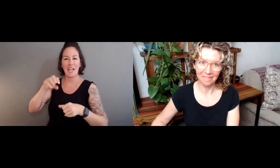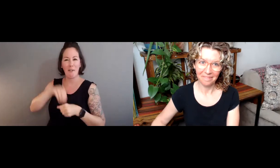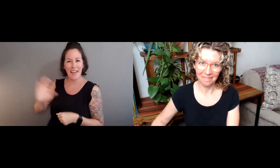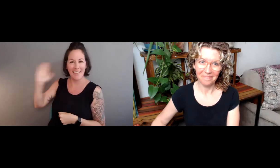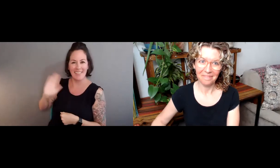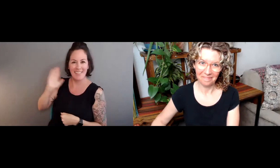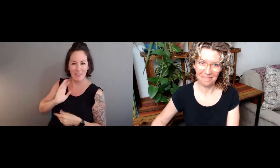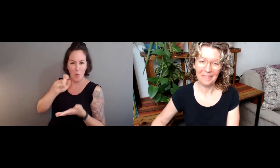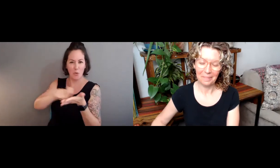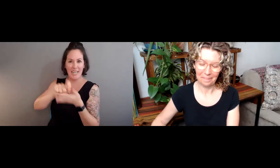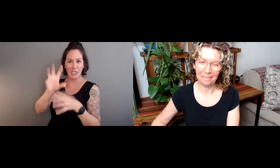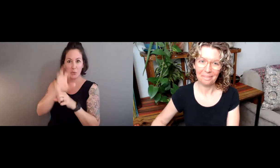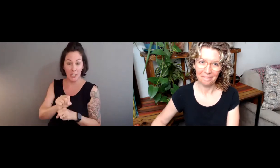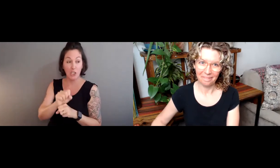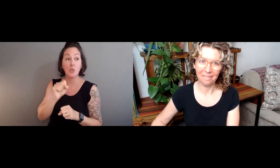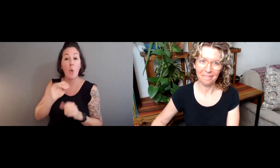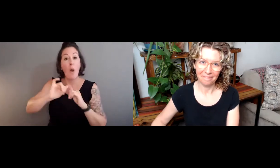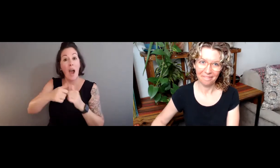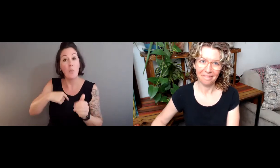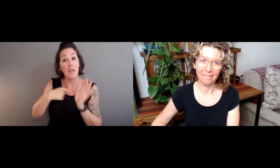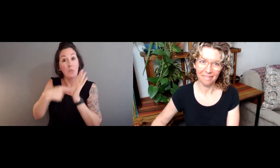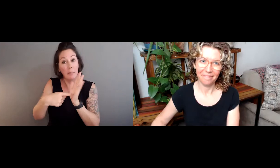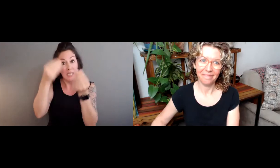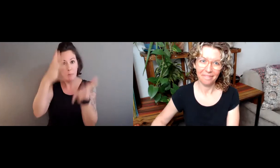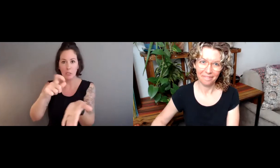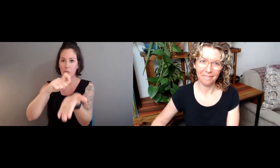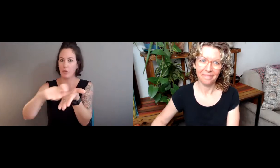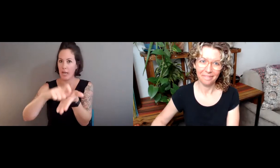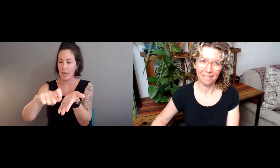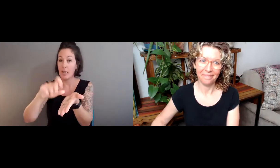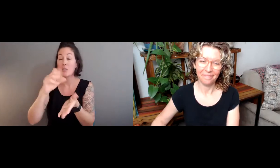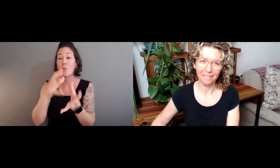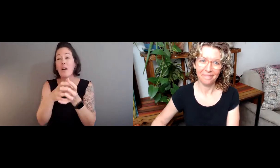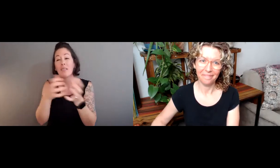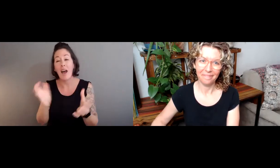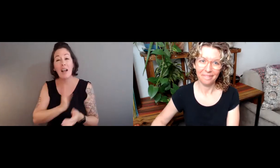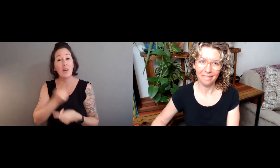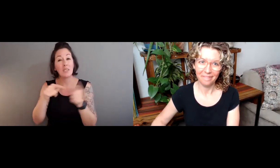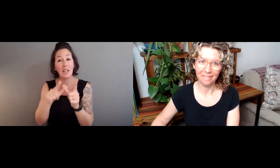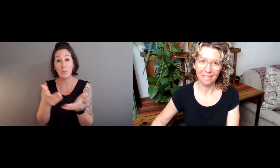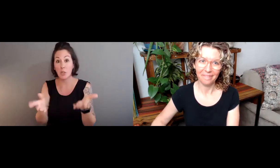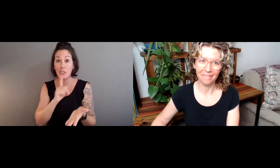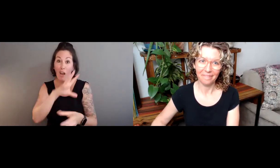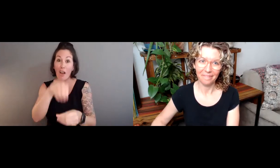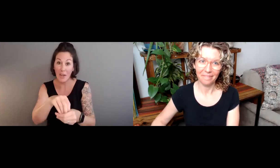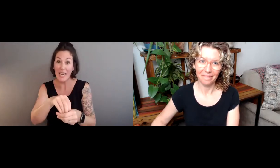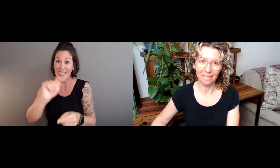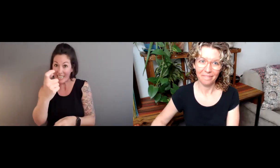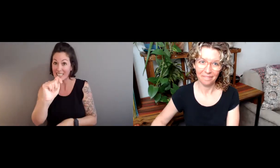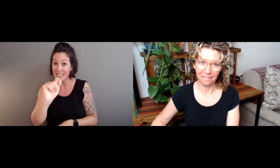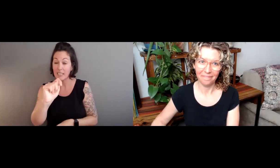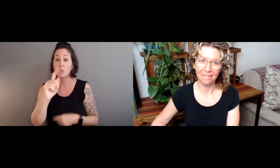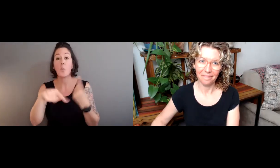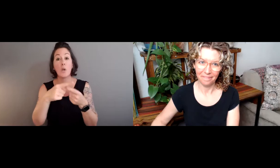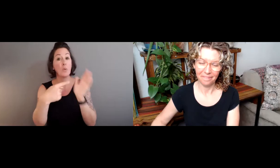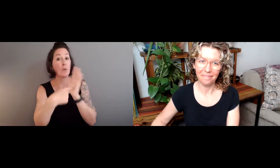change some technical limitations. But our practices are still stuck in the past of written documentation. So a lot of the